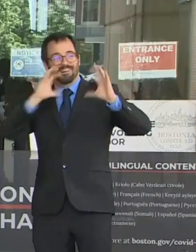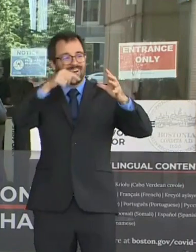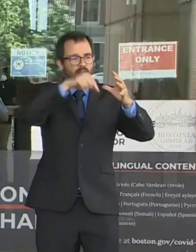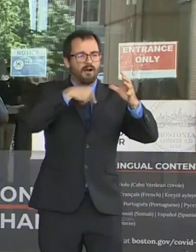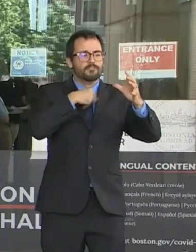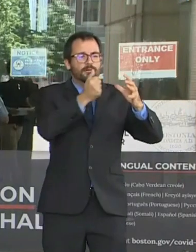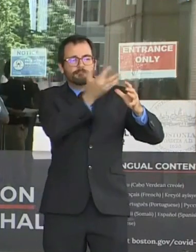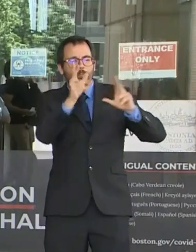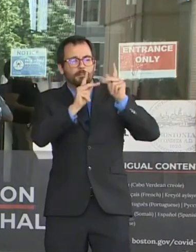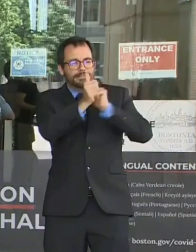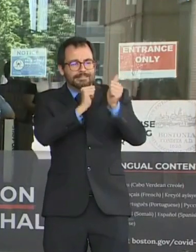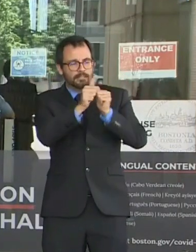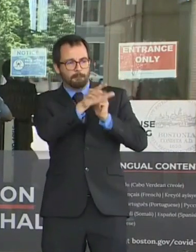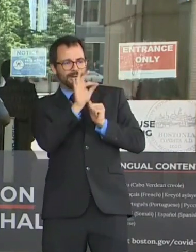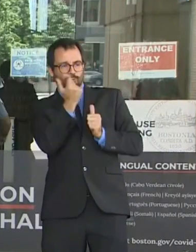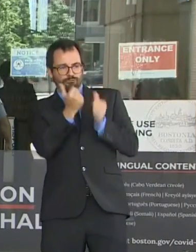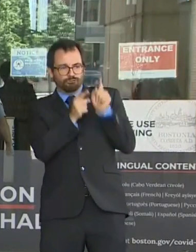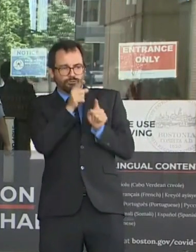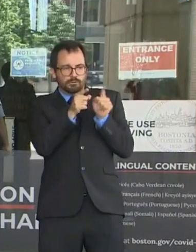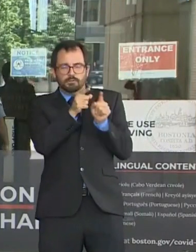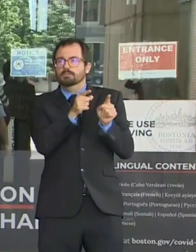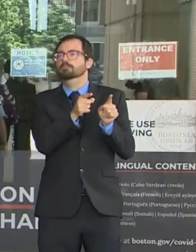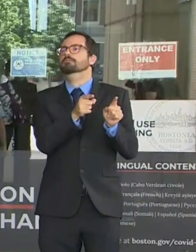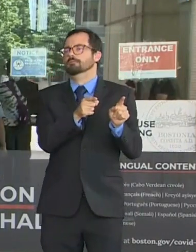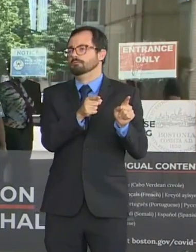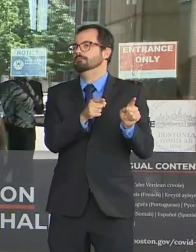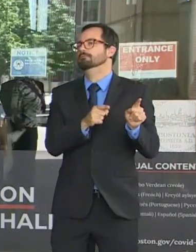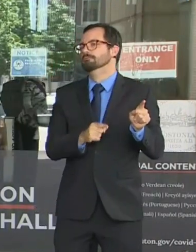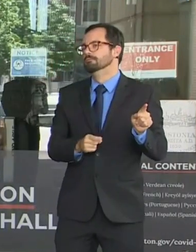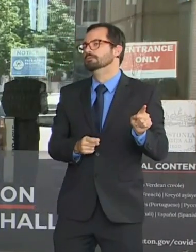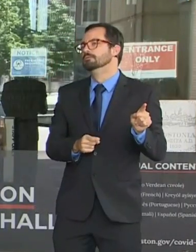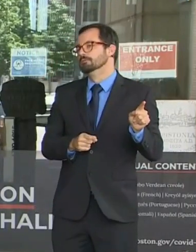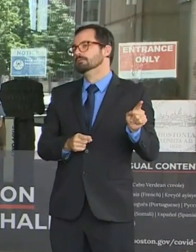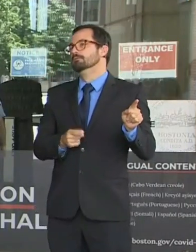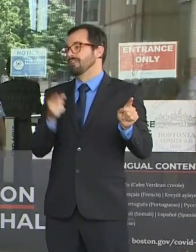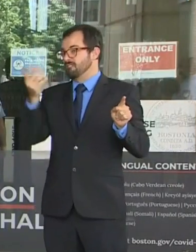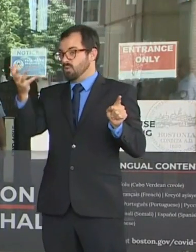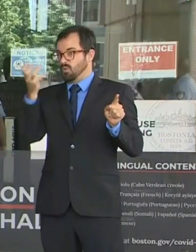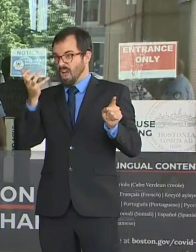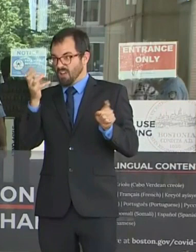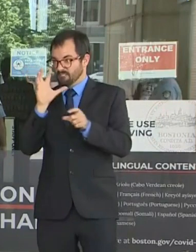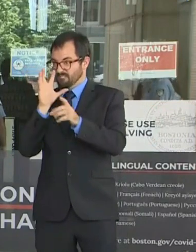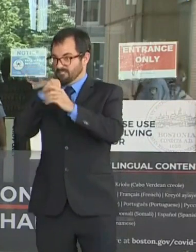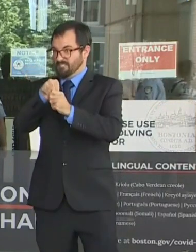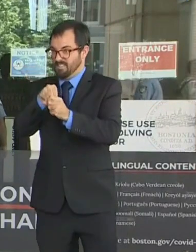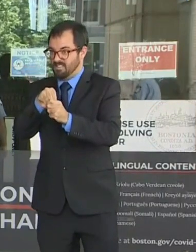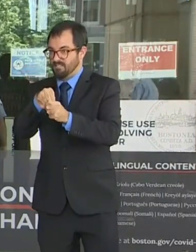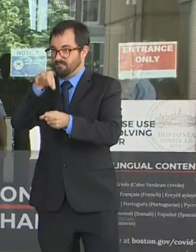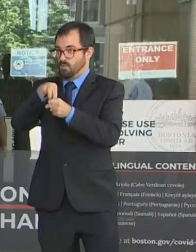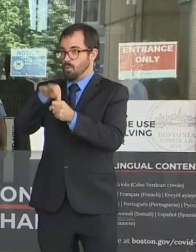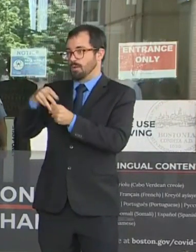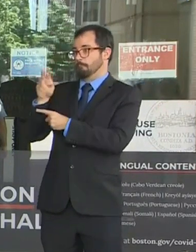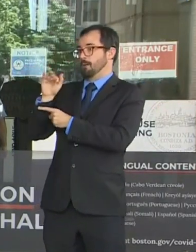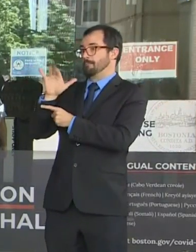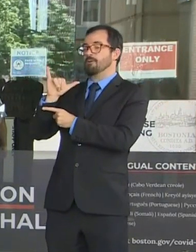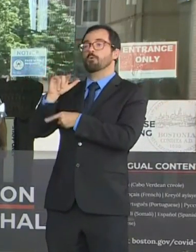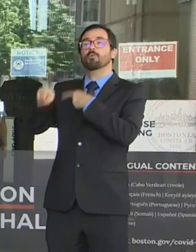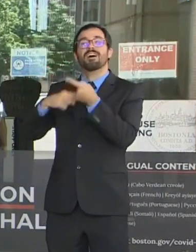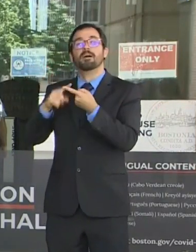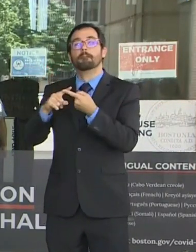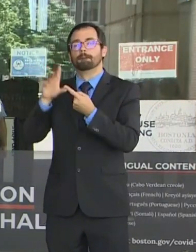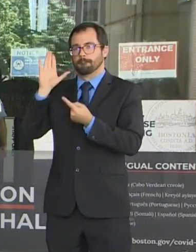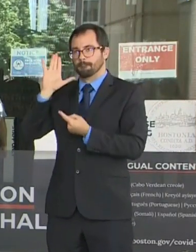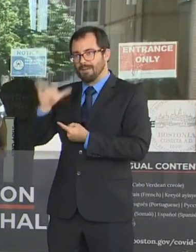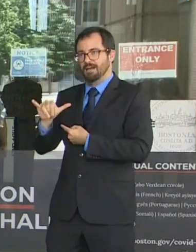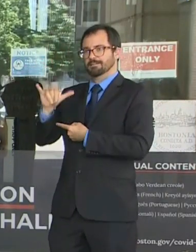1st election, you need to register to vote by August 22nd. You can learn about your voting status if you go to boston.gov slash